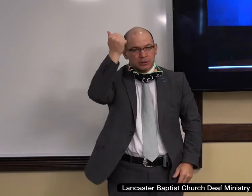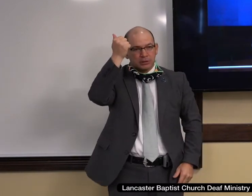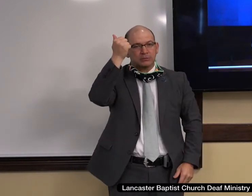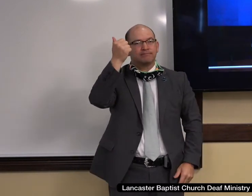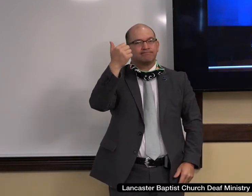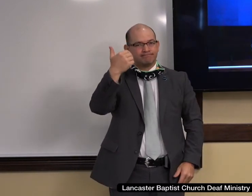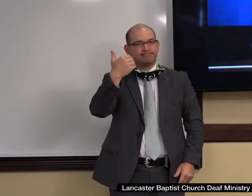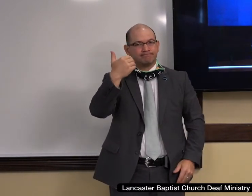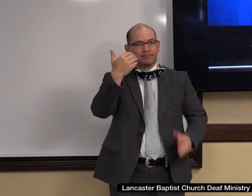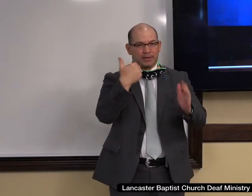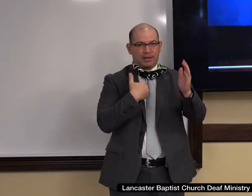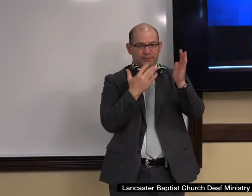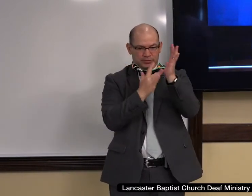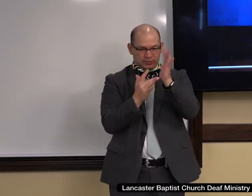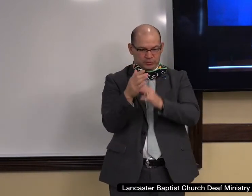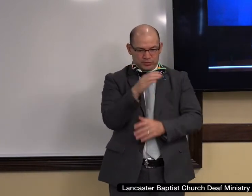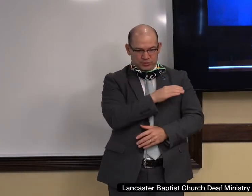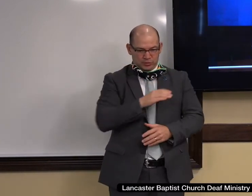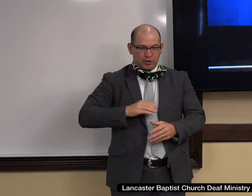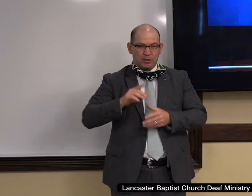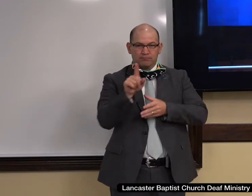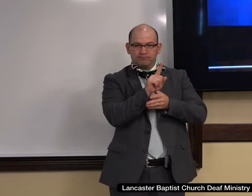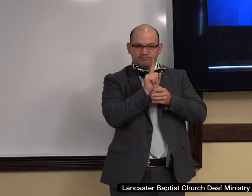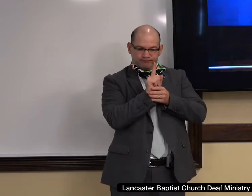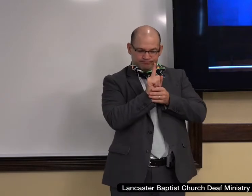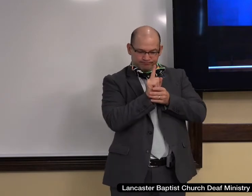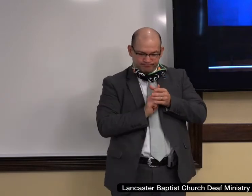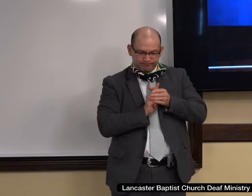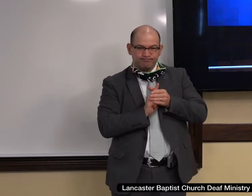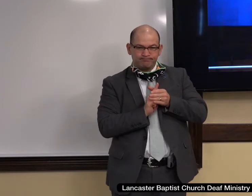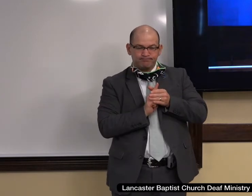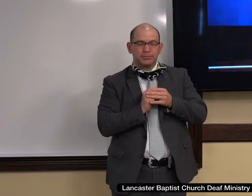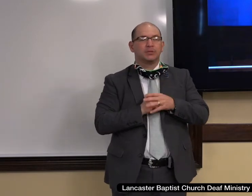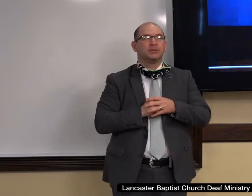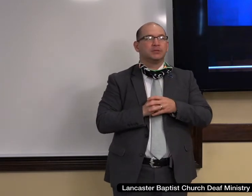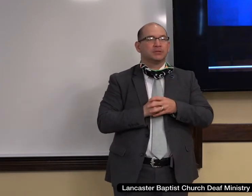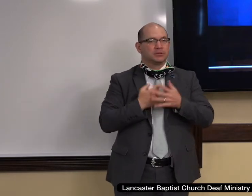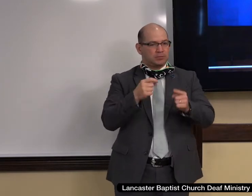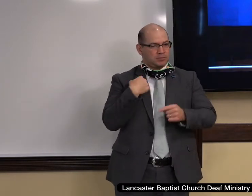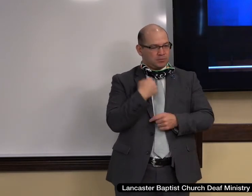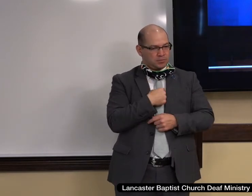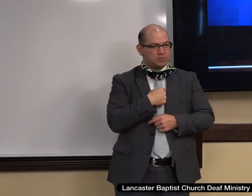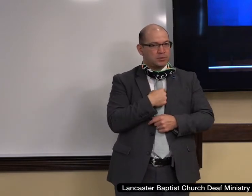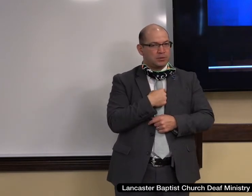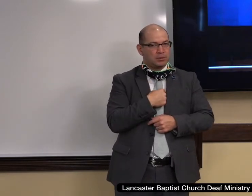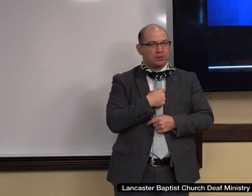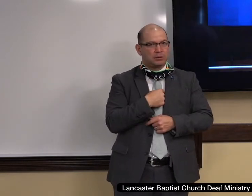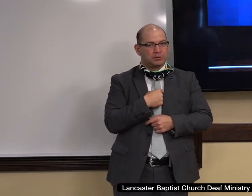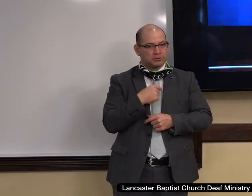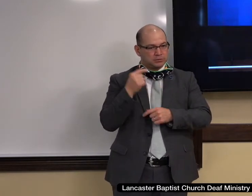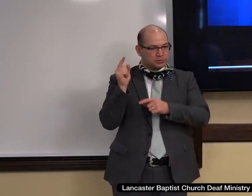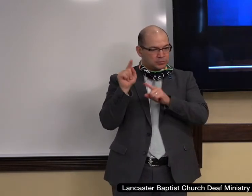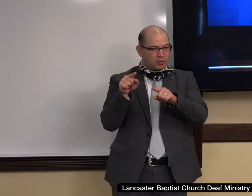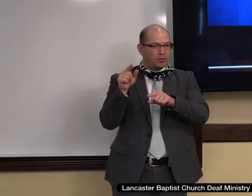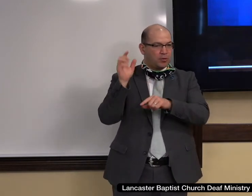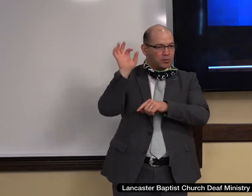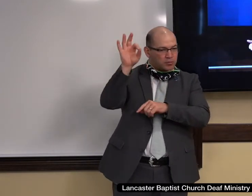We will learn as we study today and in these upcoming weeks that we are made in the very image of God that we are not